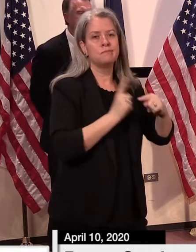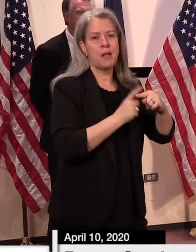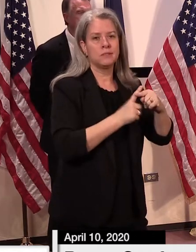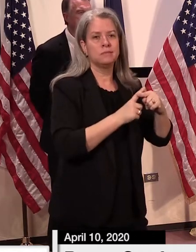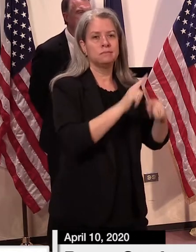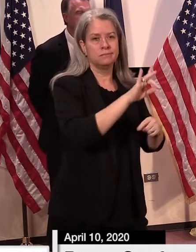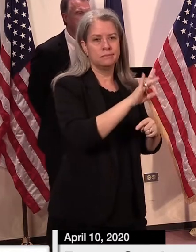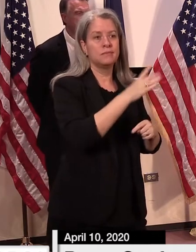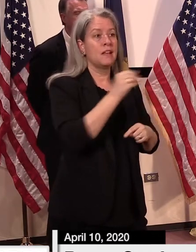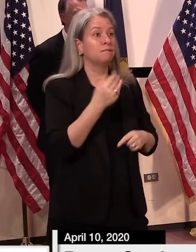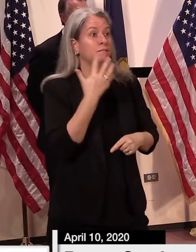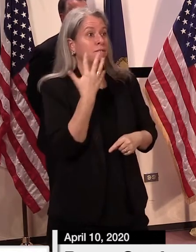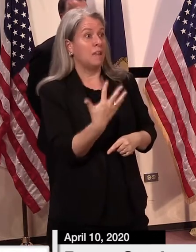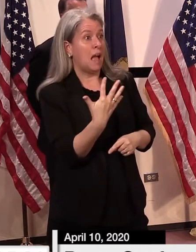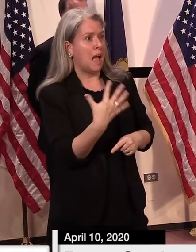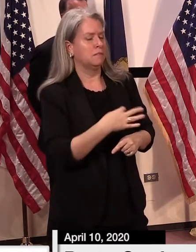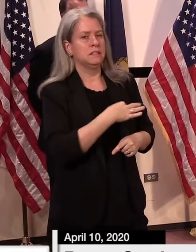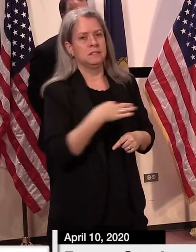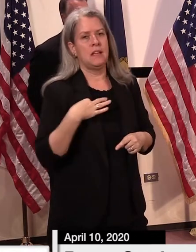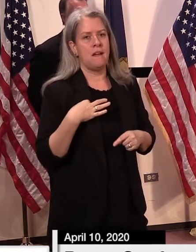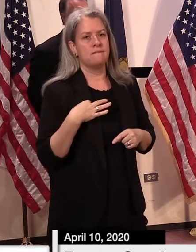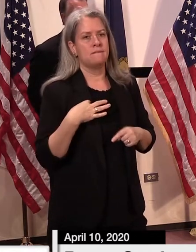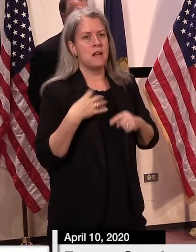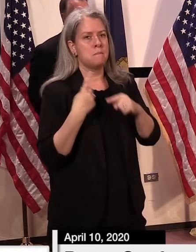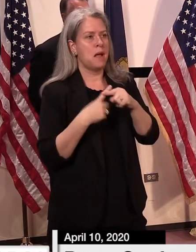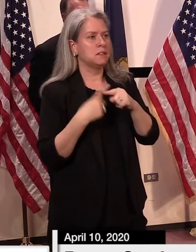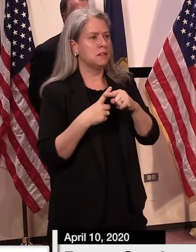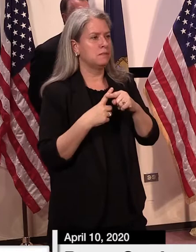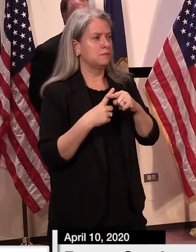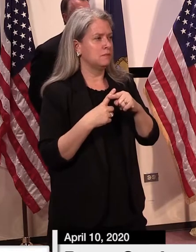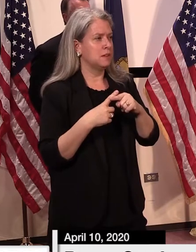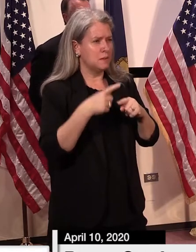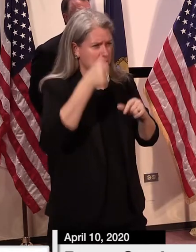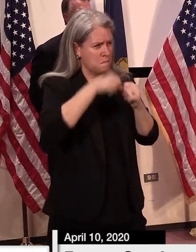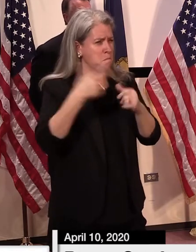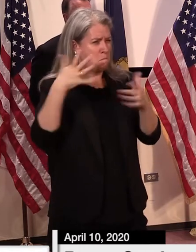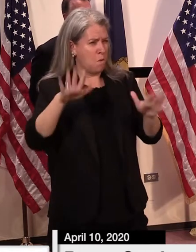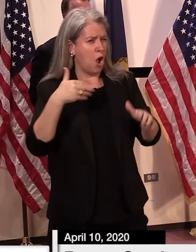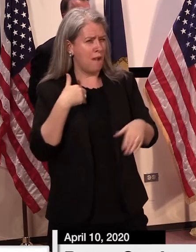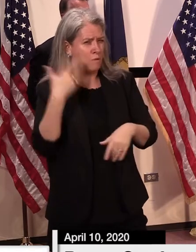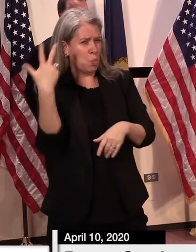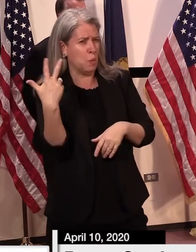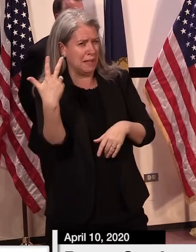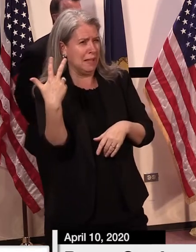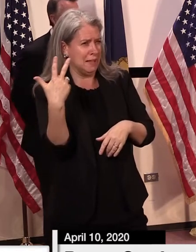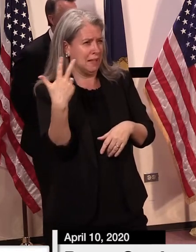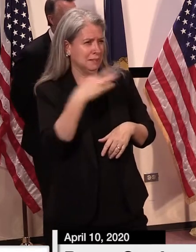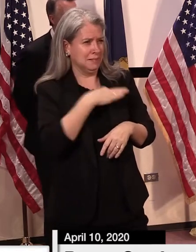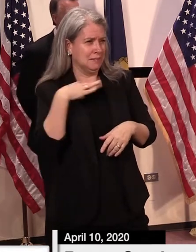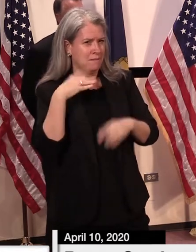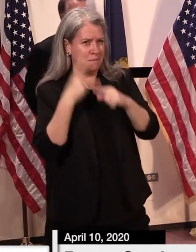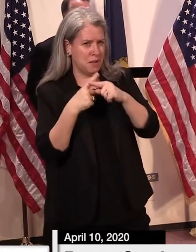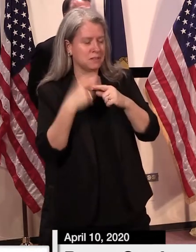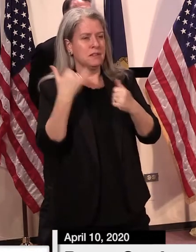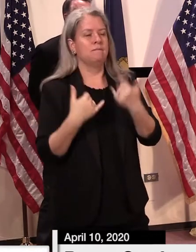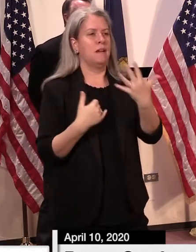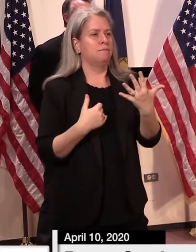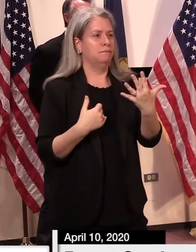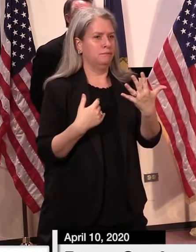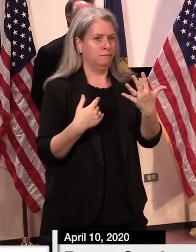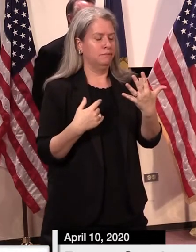as well as five additional staff members. Remember, we had three staff members prior to that. Full